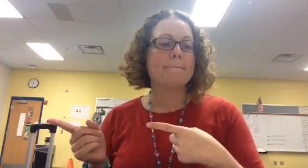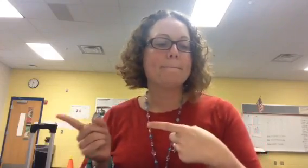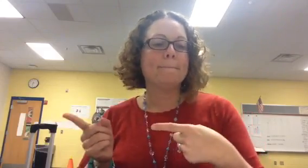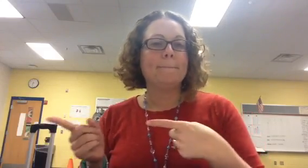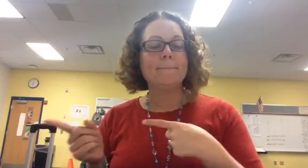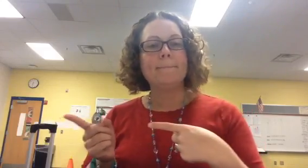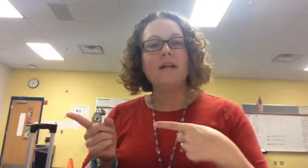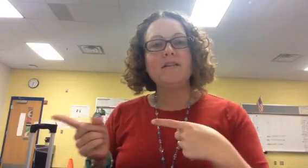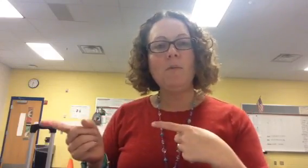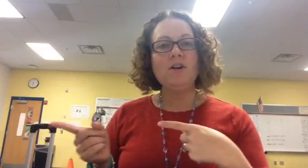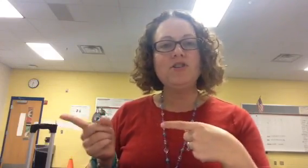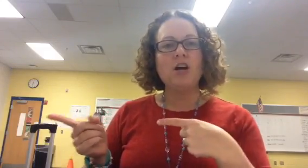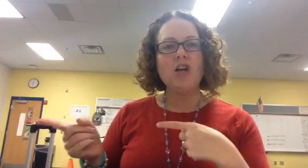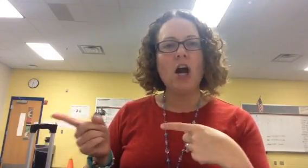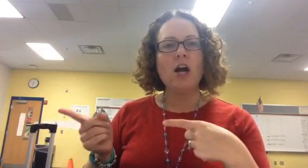It's almost your turn.